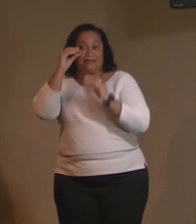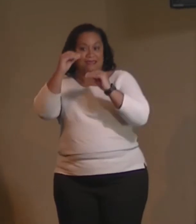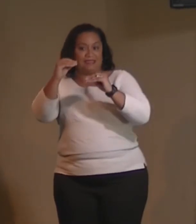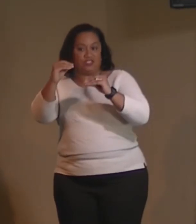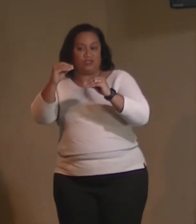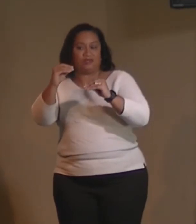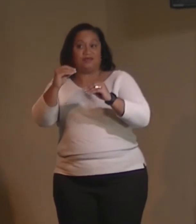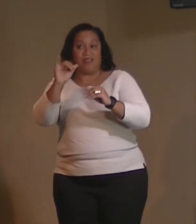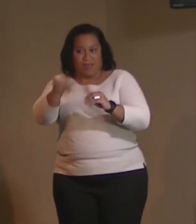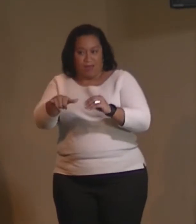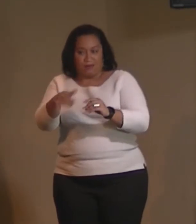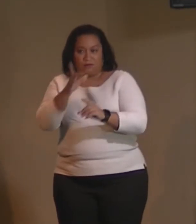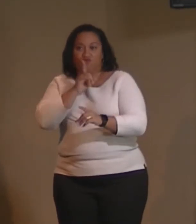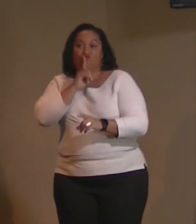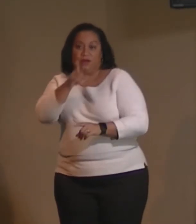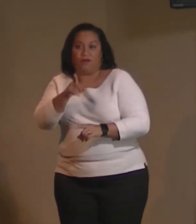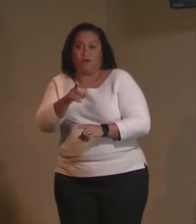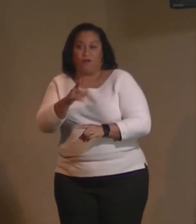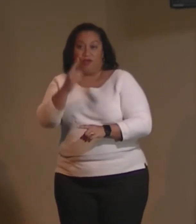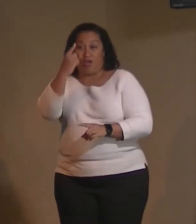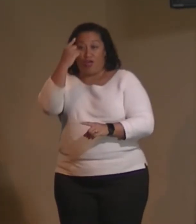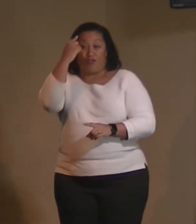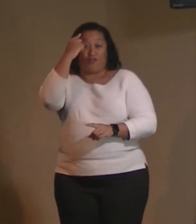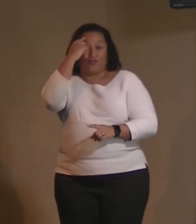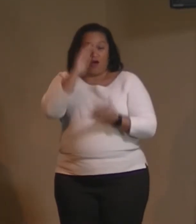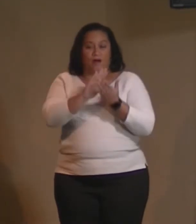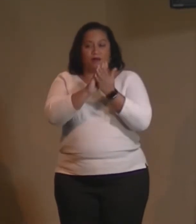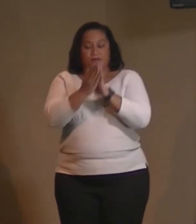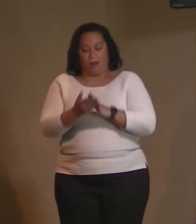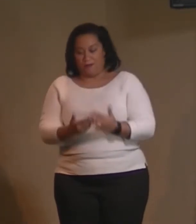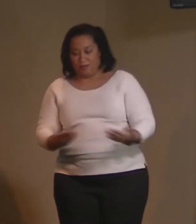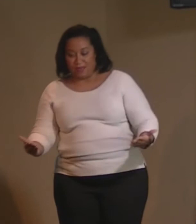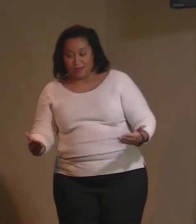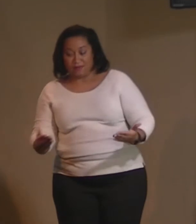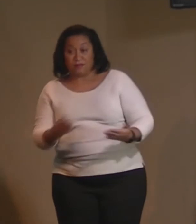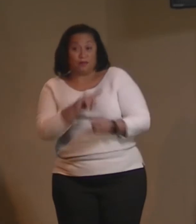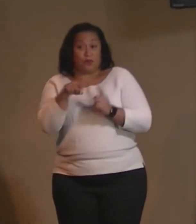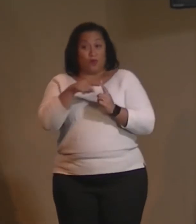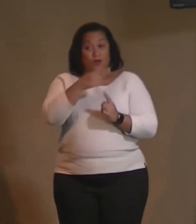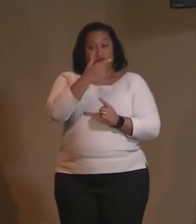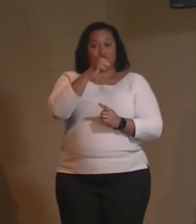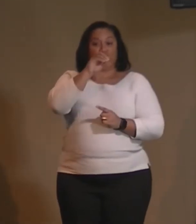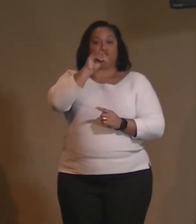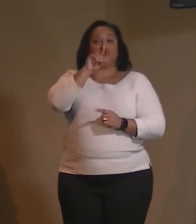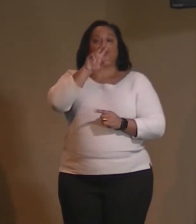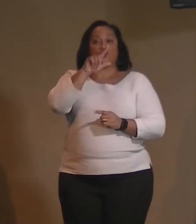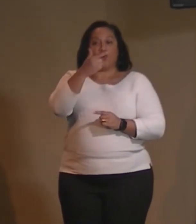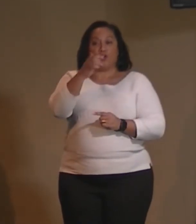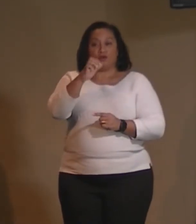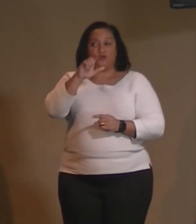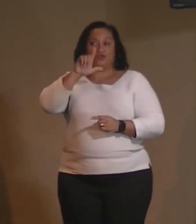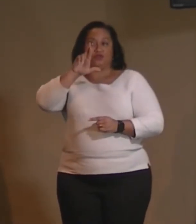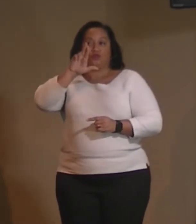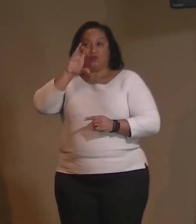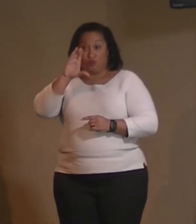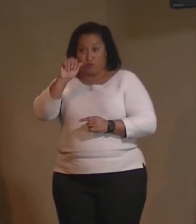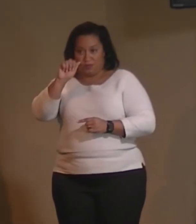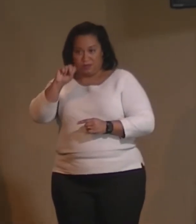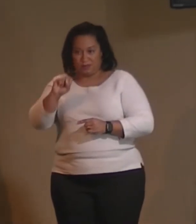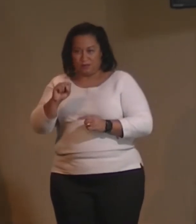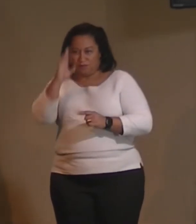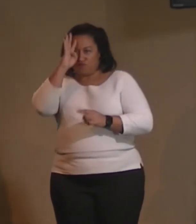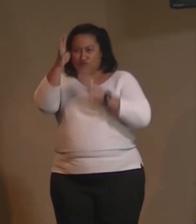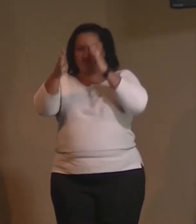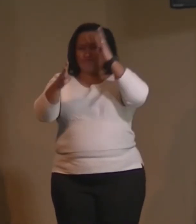Thoughts are things. And so when George Lucas fought this thing called Yoda, Yoda became a living